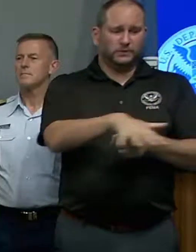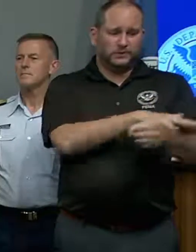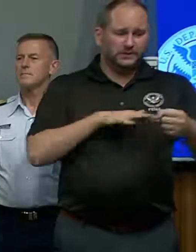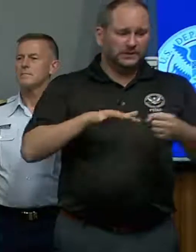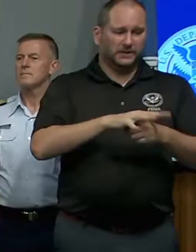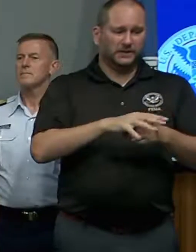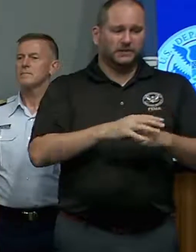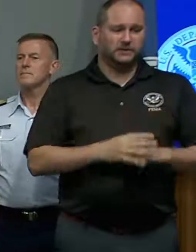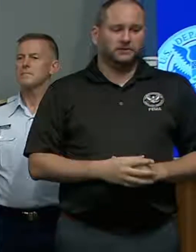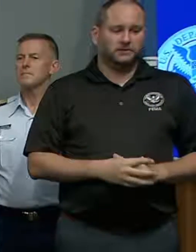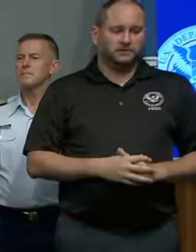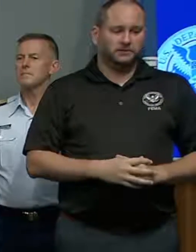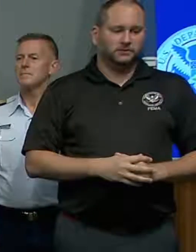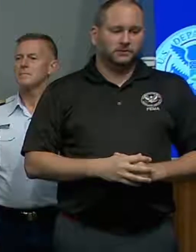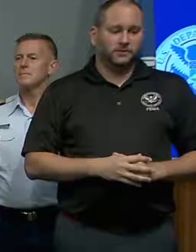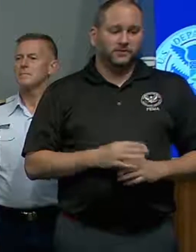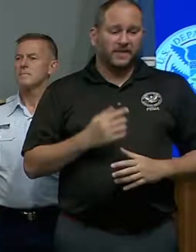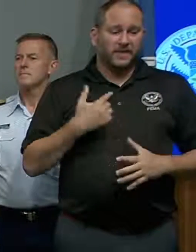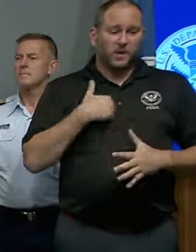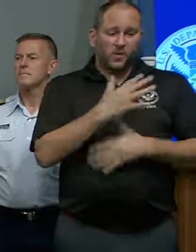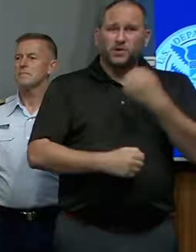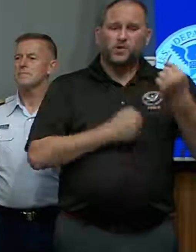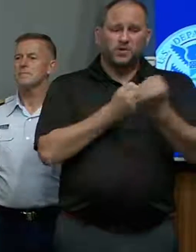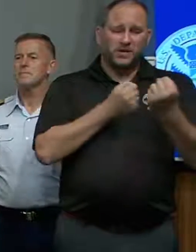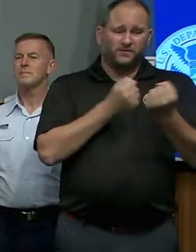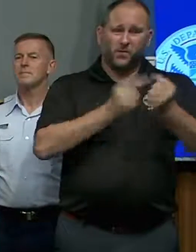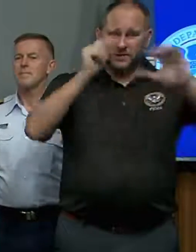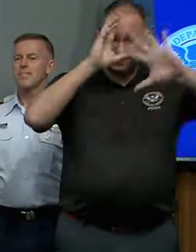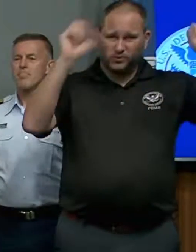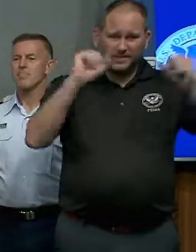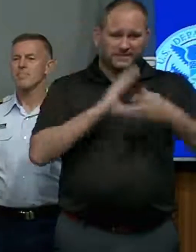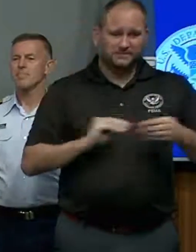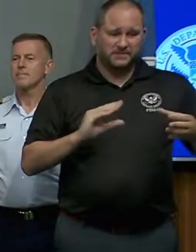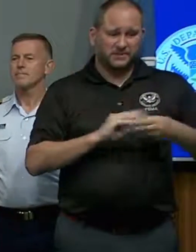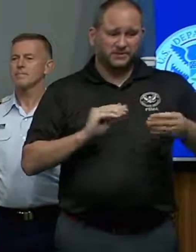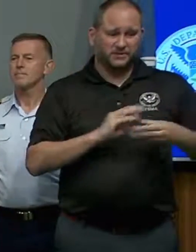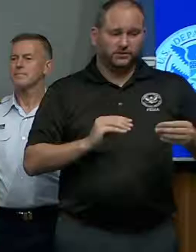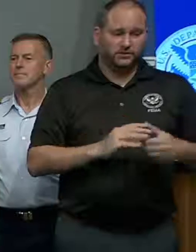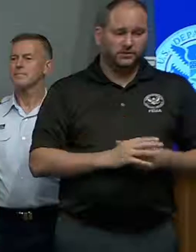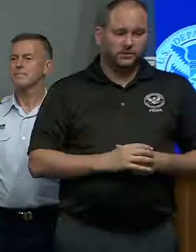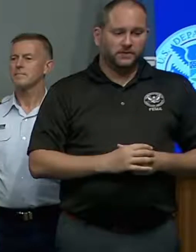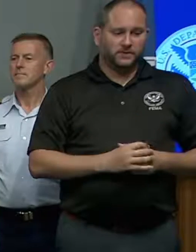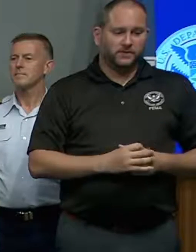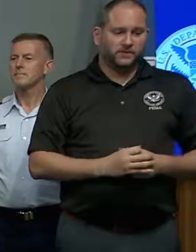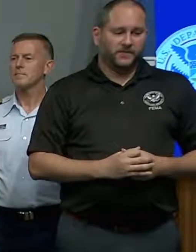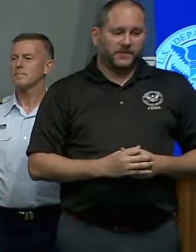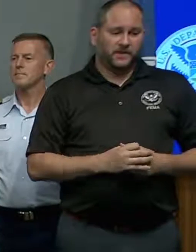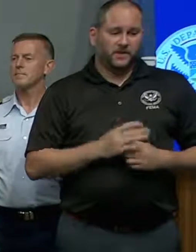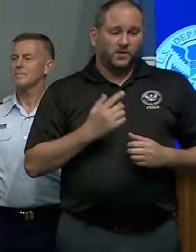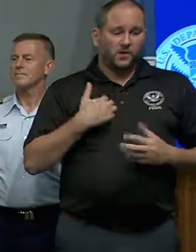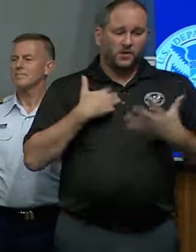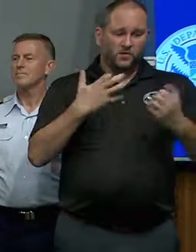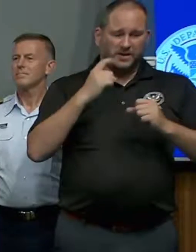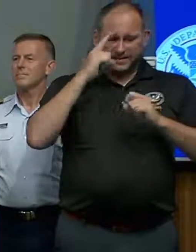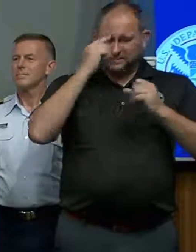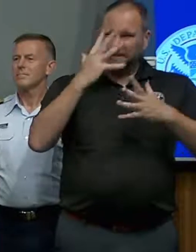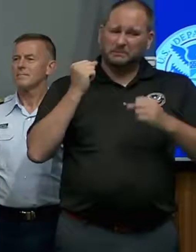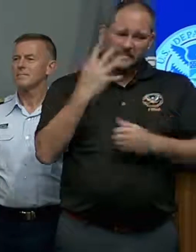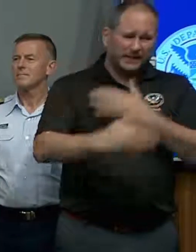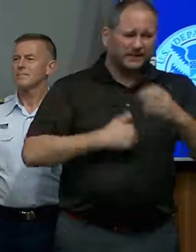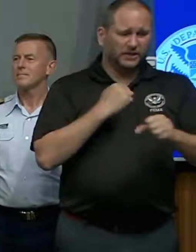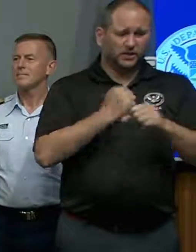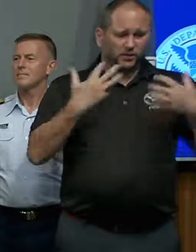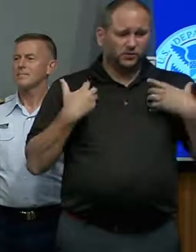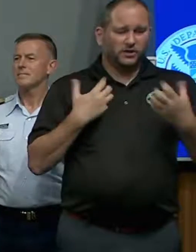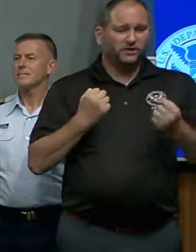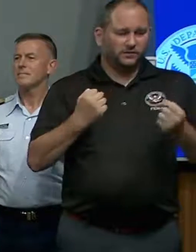I also want to reinforce the President's message from our trip yesterday. We expect a many year recovery in Texas and the